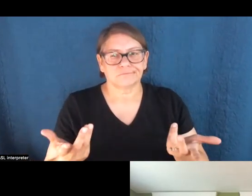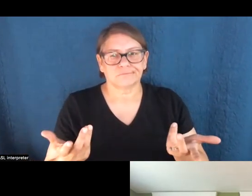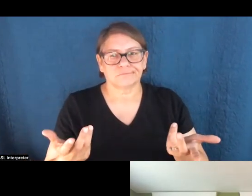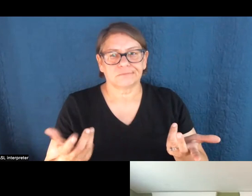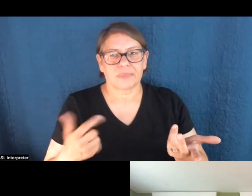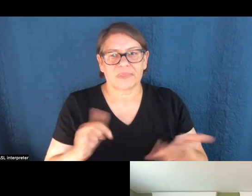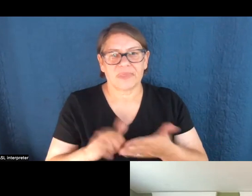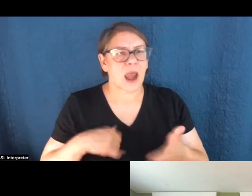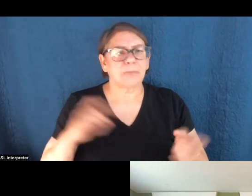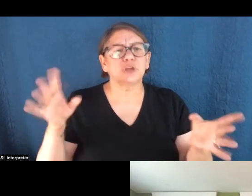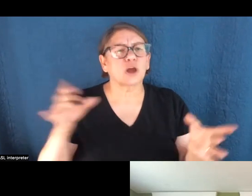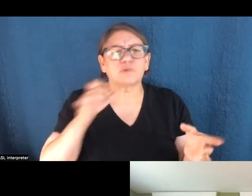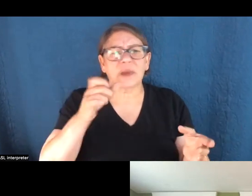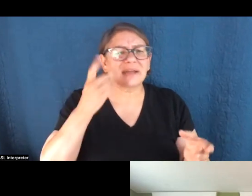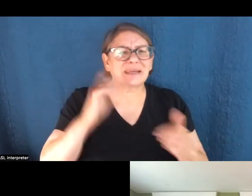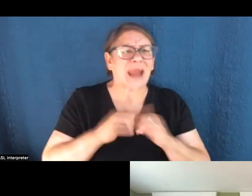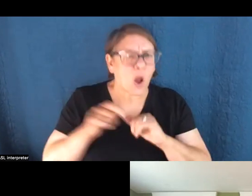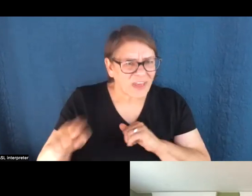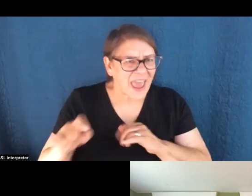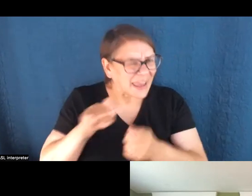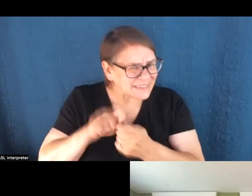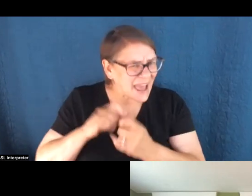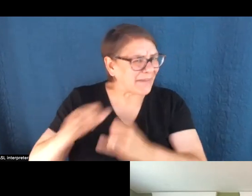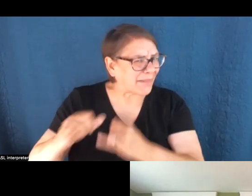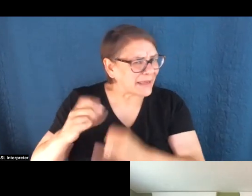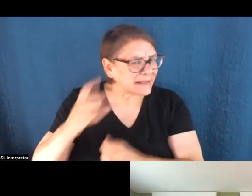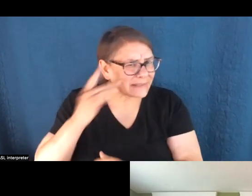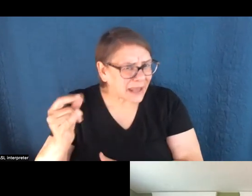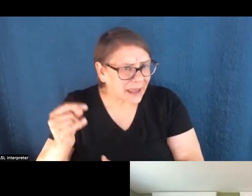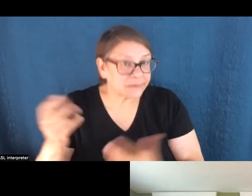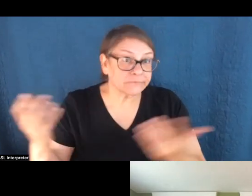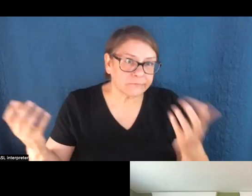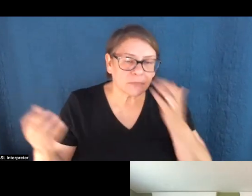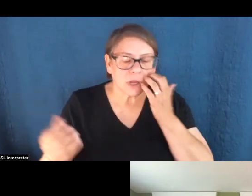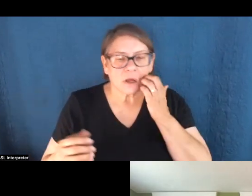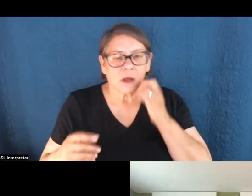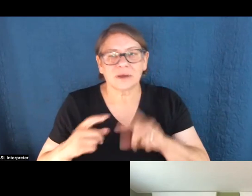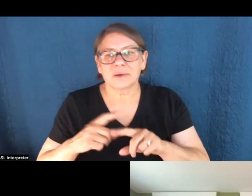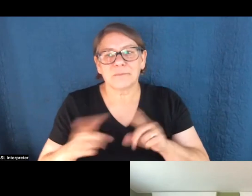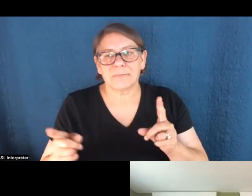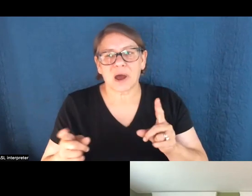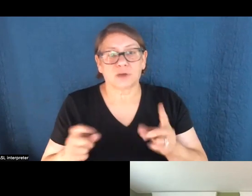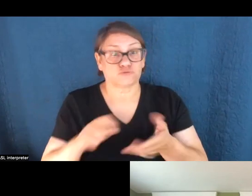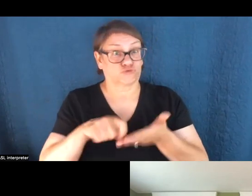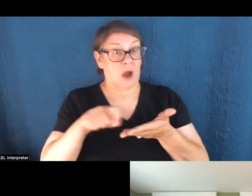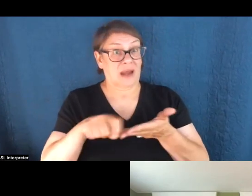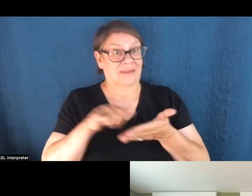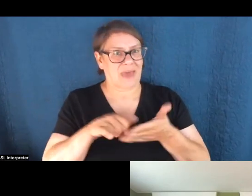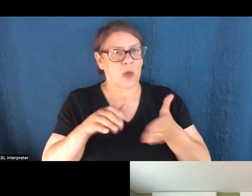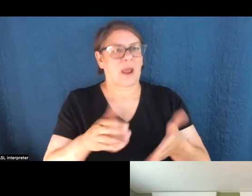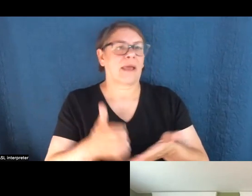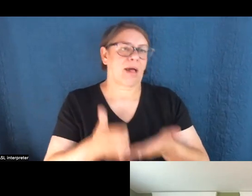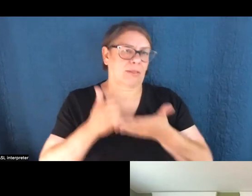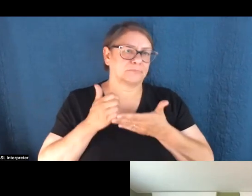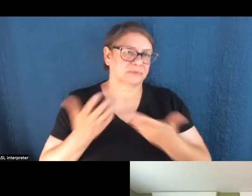terrible for not seeing it exactly the way they see it and clearly I'm captured by somebody or something else, but, but that, but, but writing in that way has helped, I